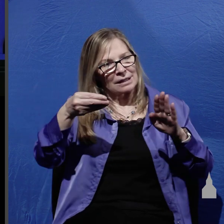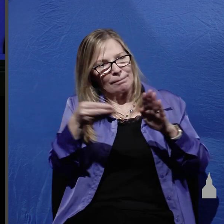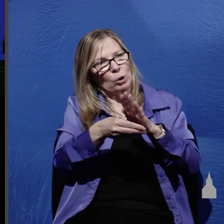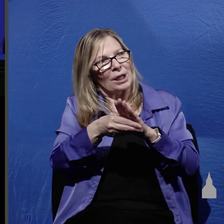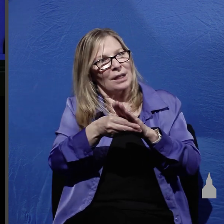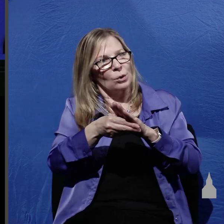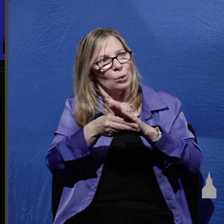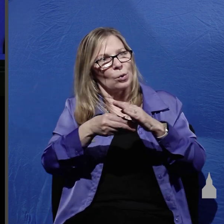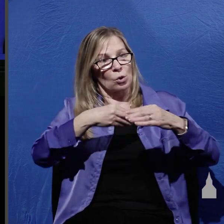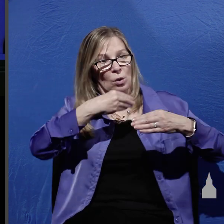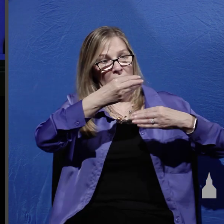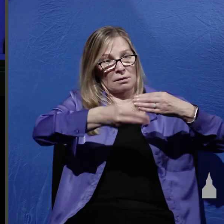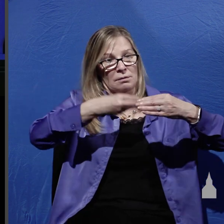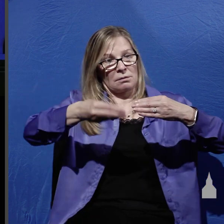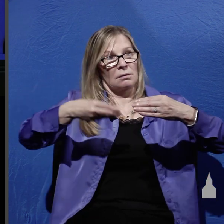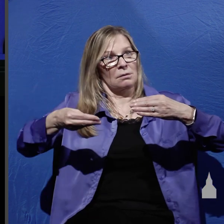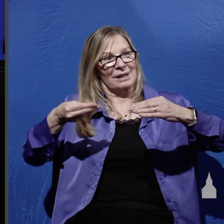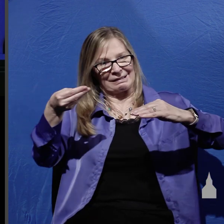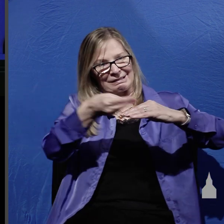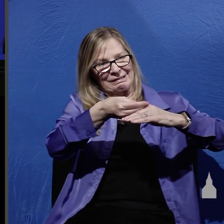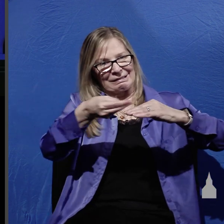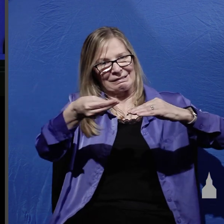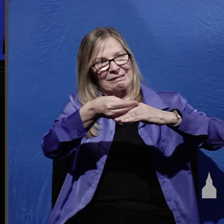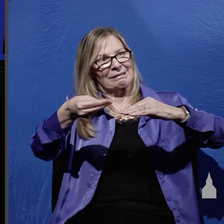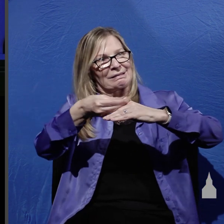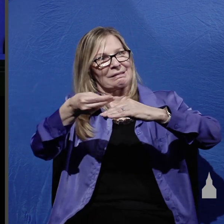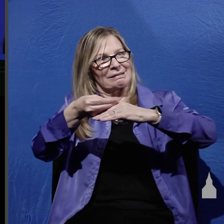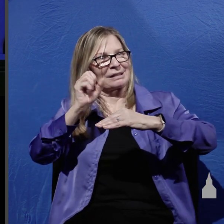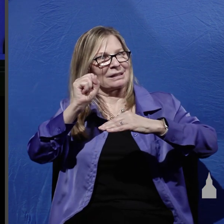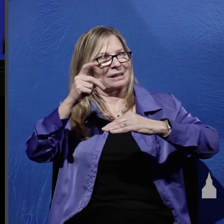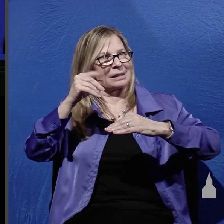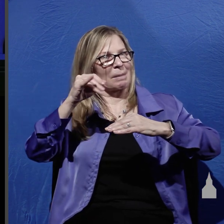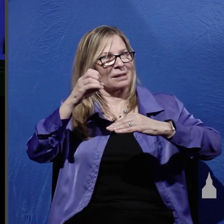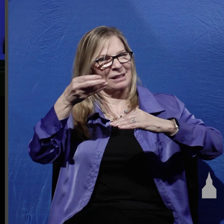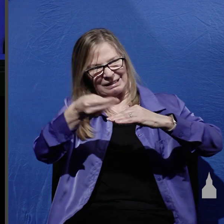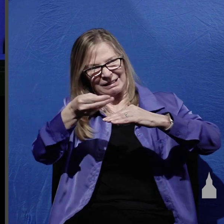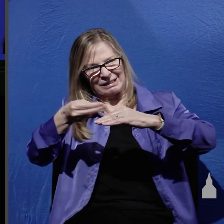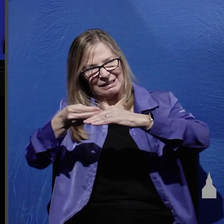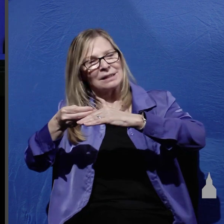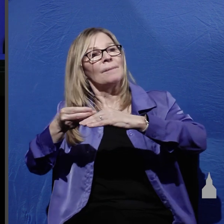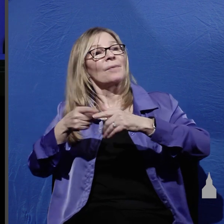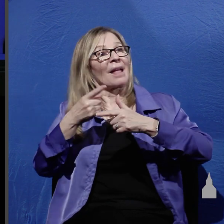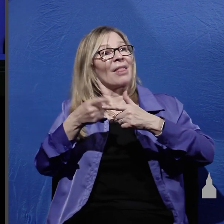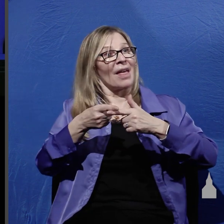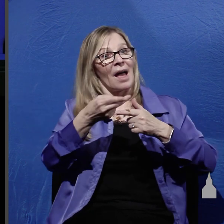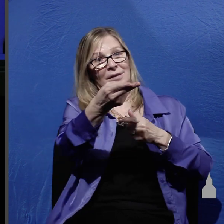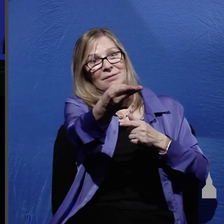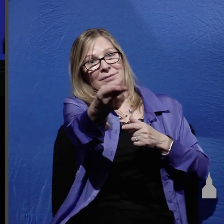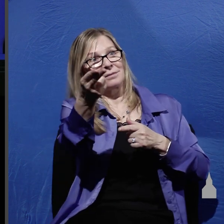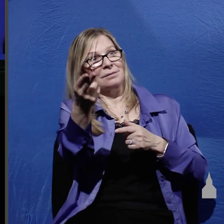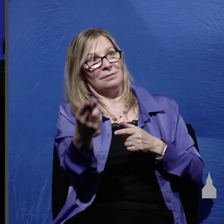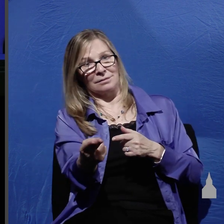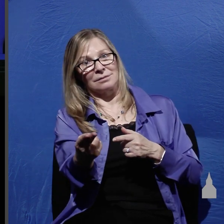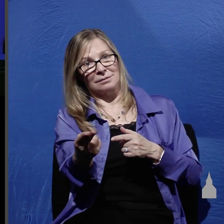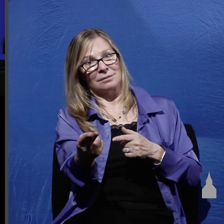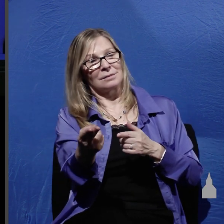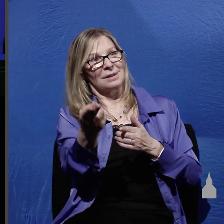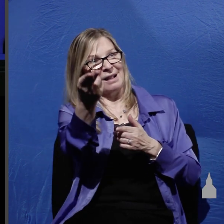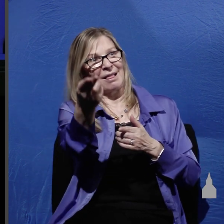would then be placed face up without a coffin and laid in a tomb that had been cut into the rocks in either